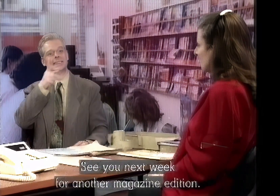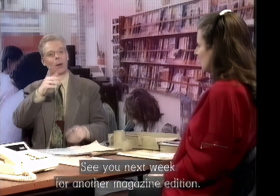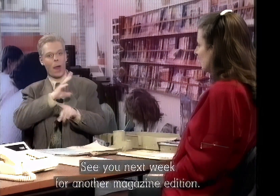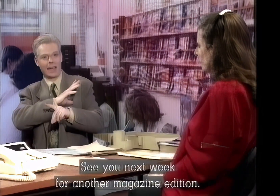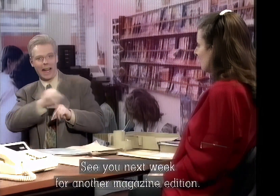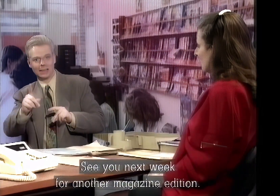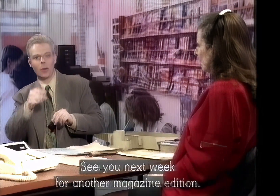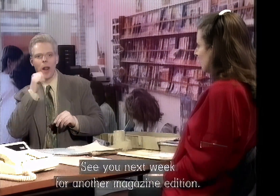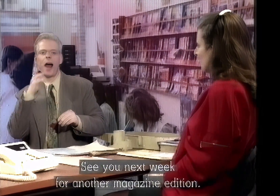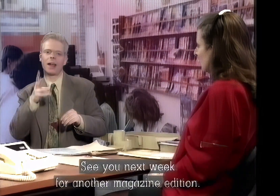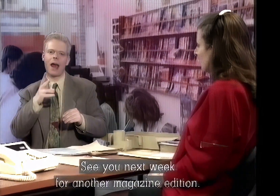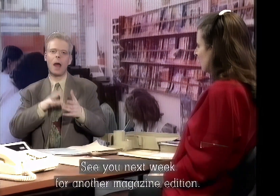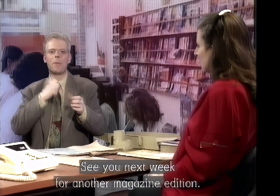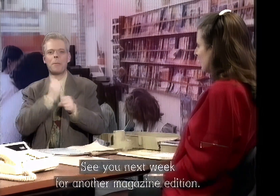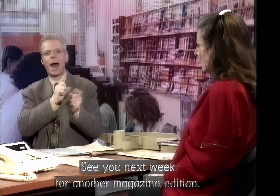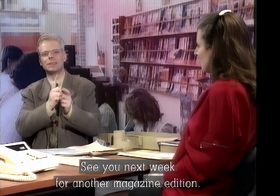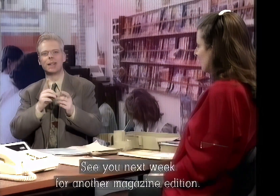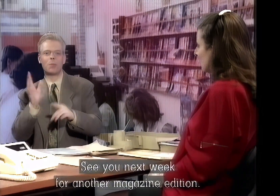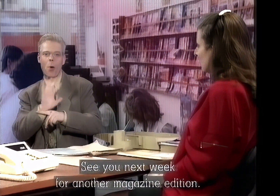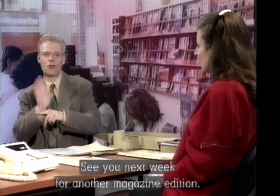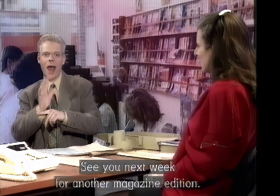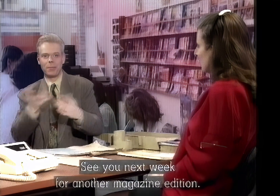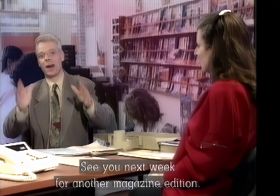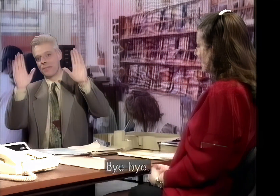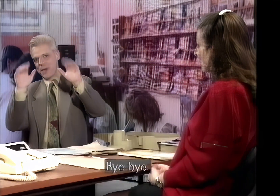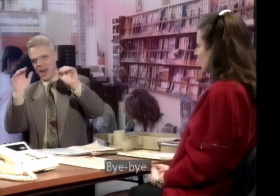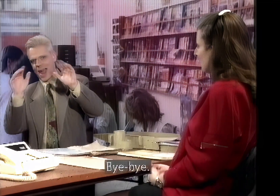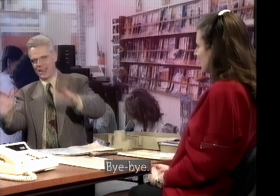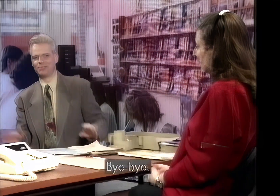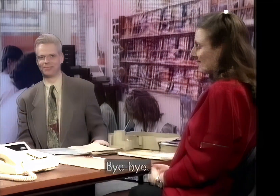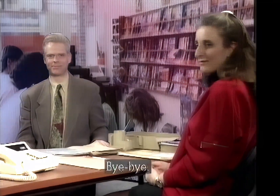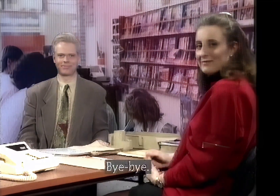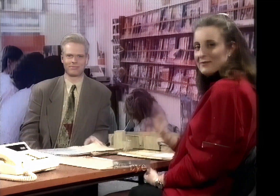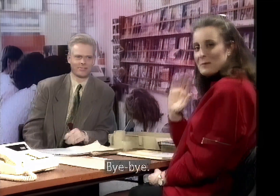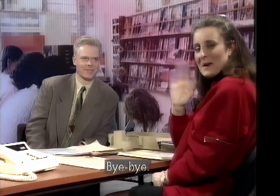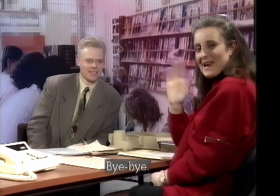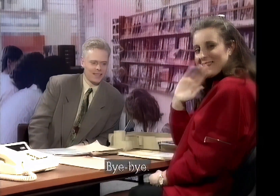See you next week for another magazine edition. Bye-bye. Bye-bye.